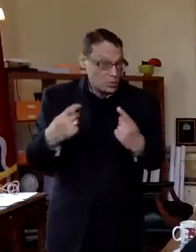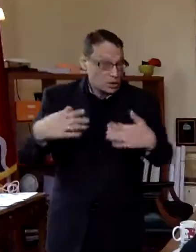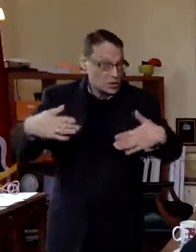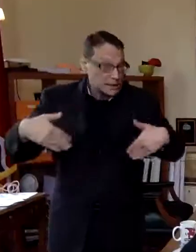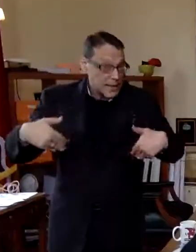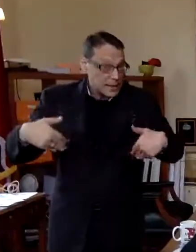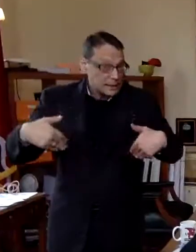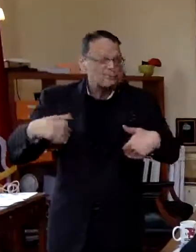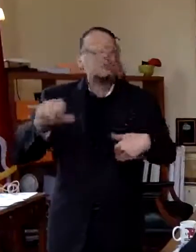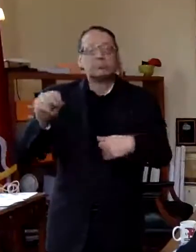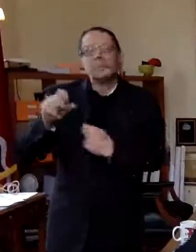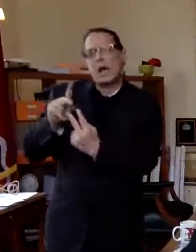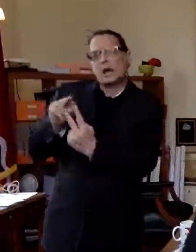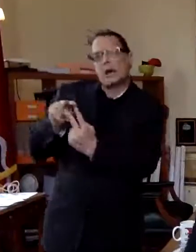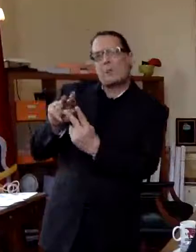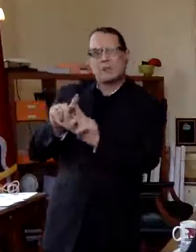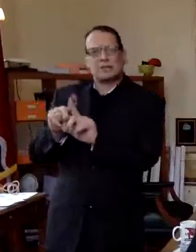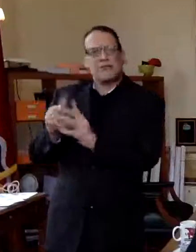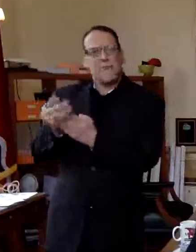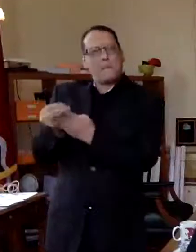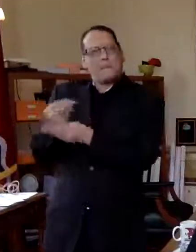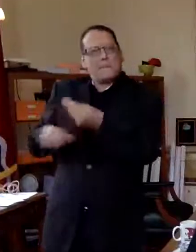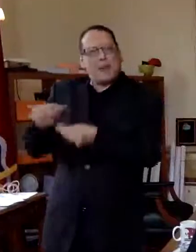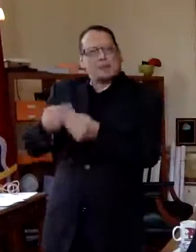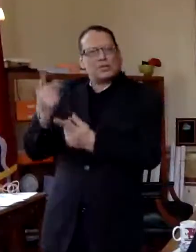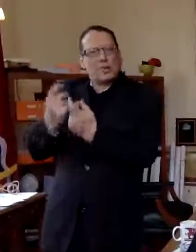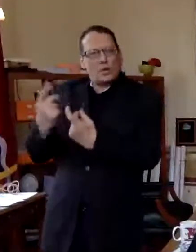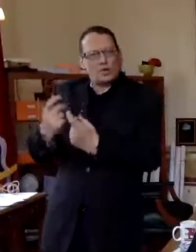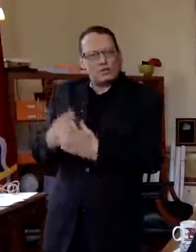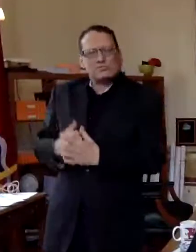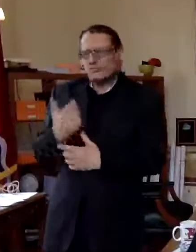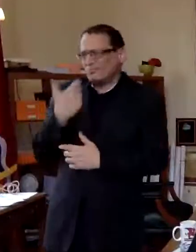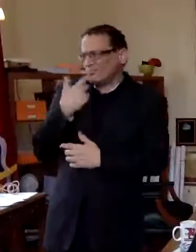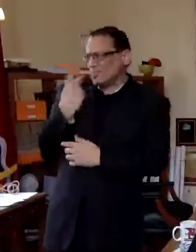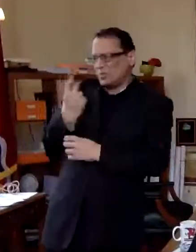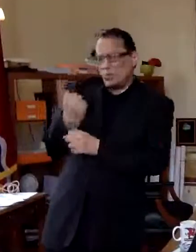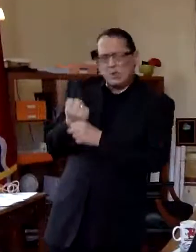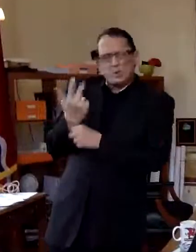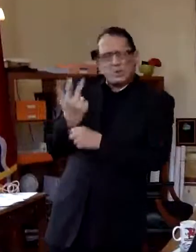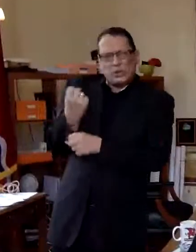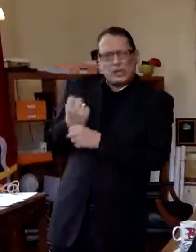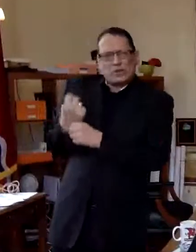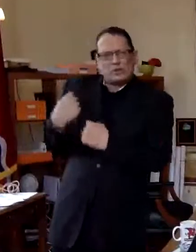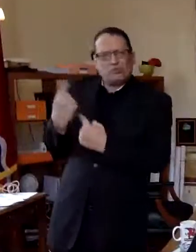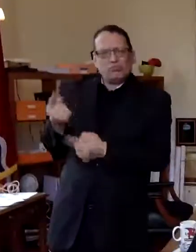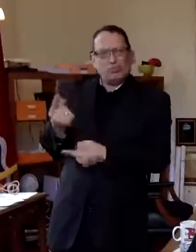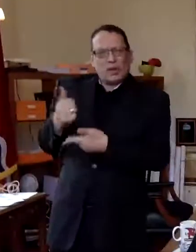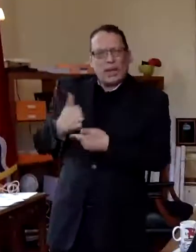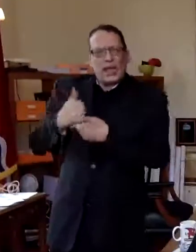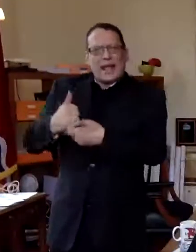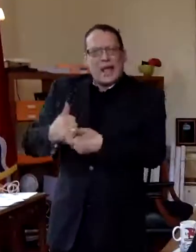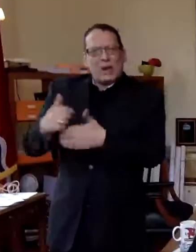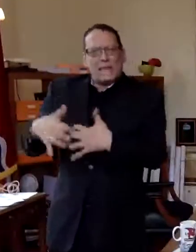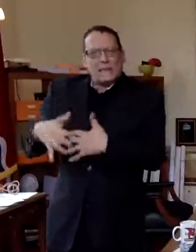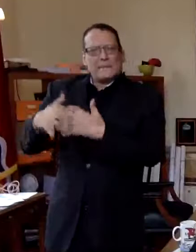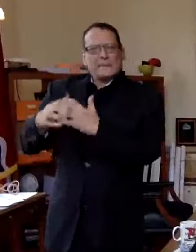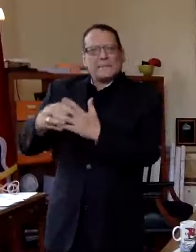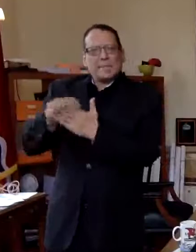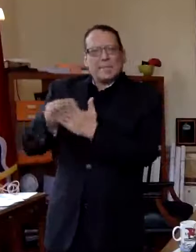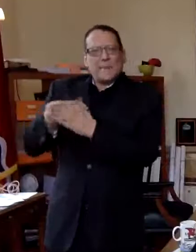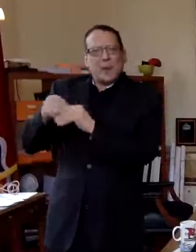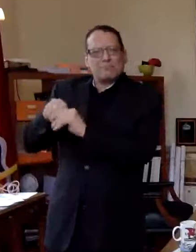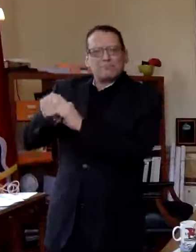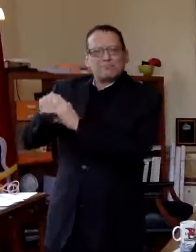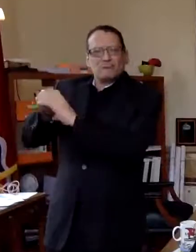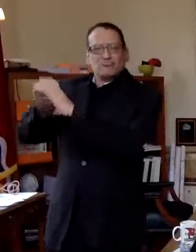a couple of budget questions okay so over the last two or three years um you helped build the city's reserves fund